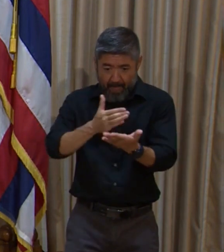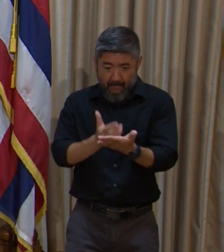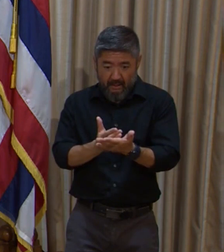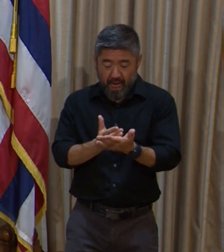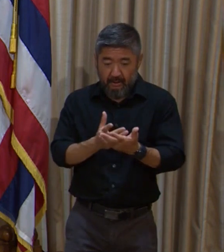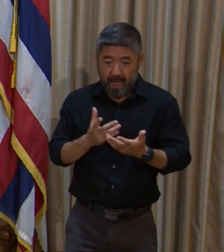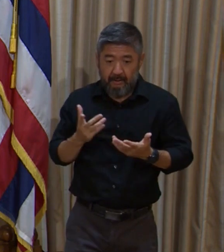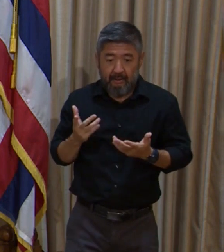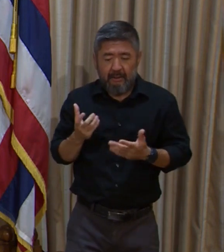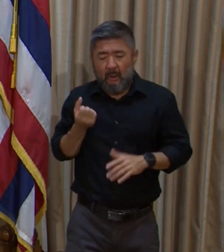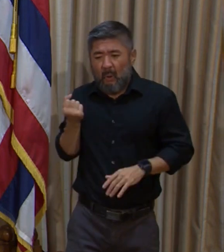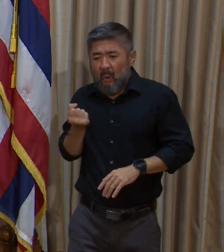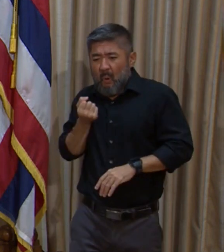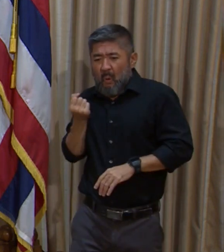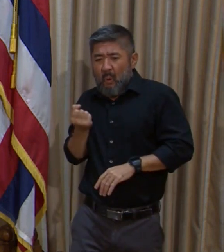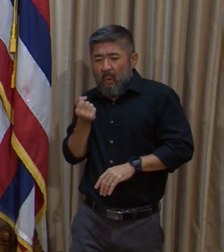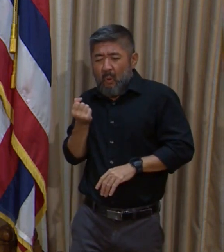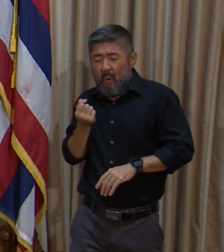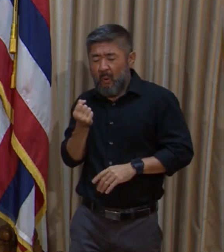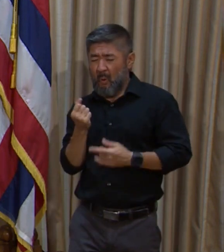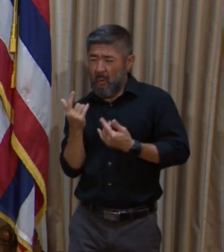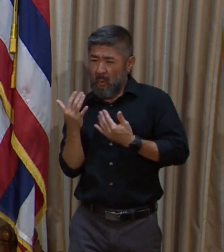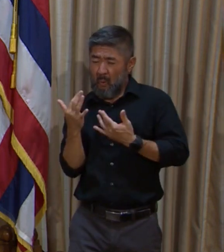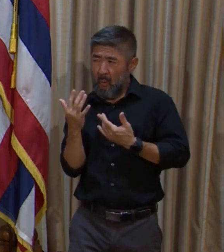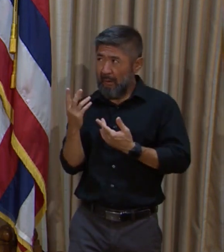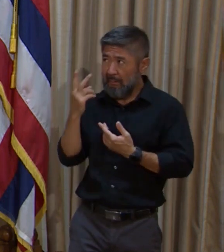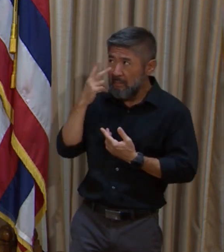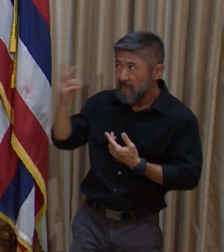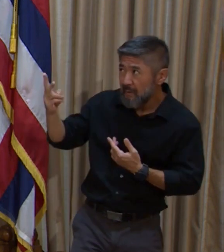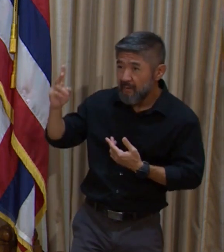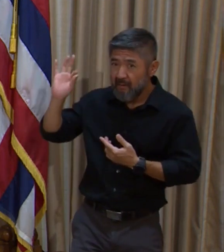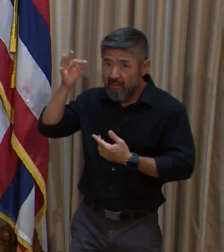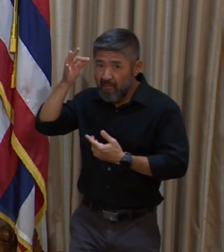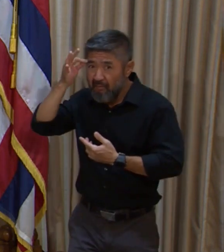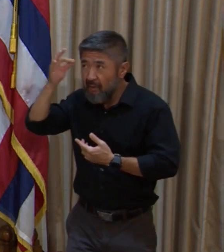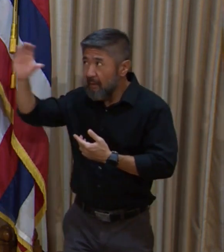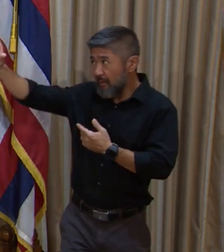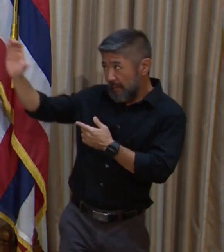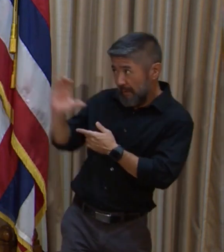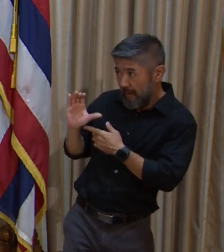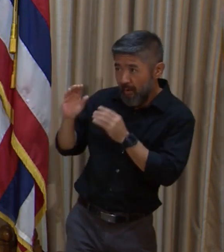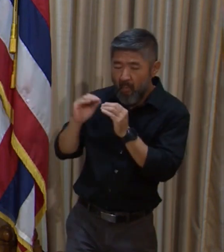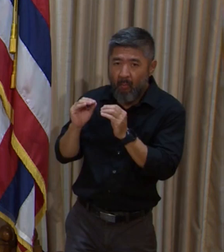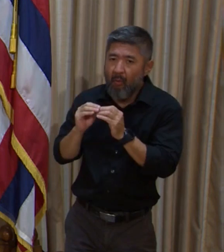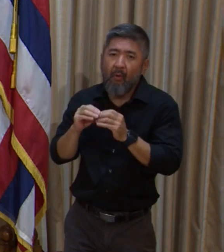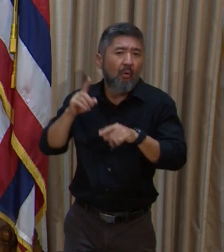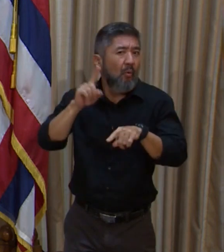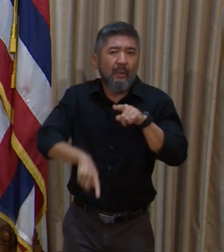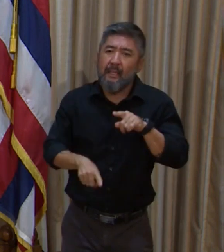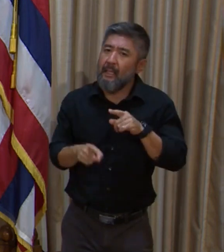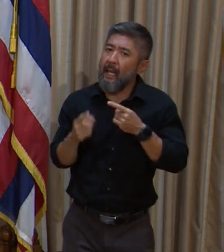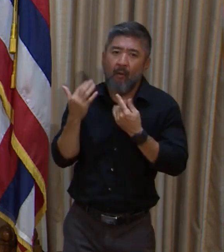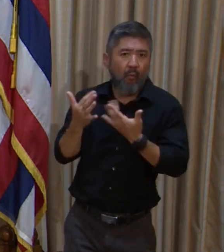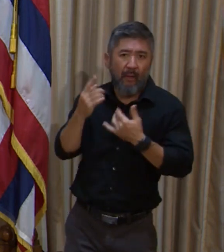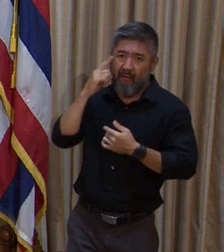to see exactly what the federal government will provide. And as I've said, the furloughs